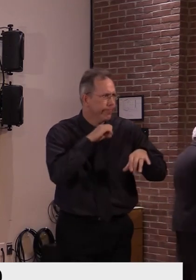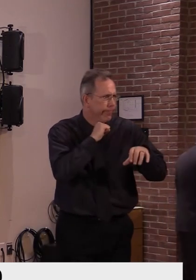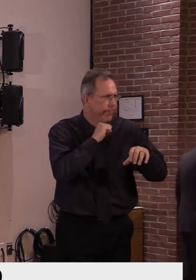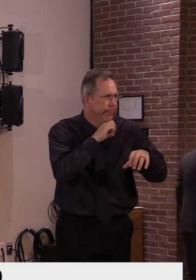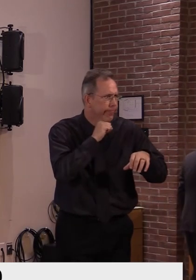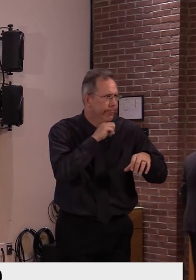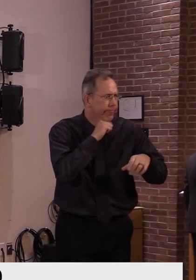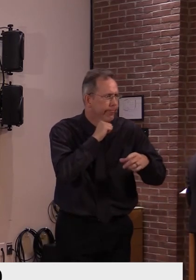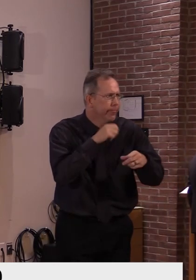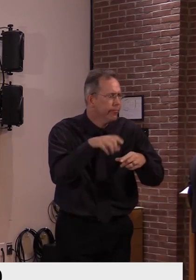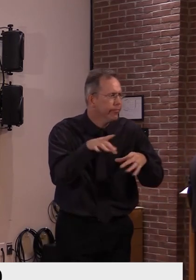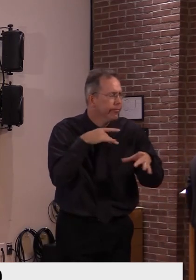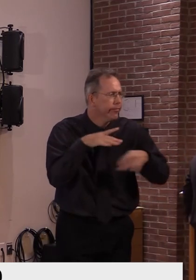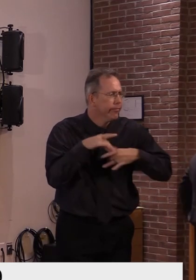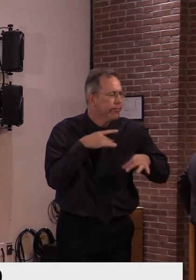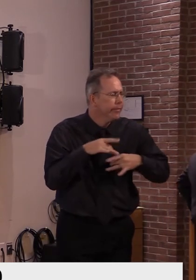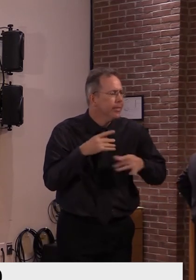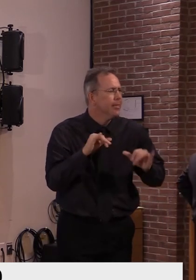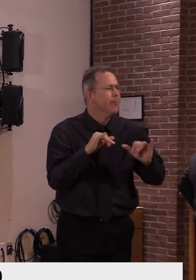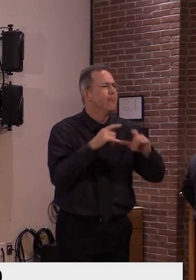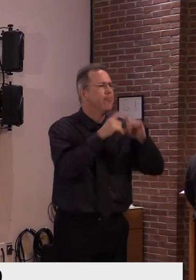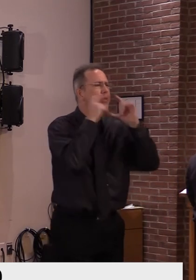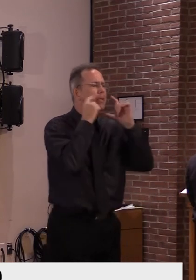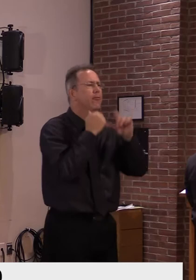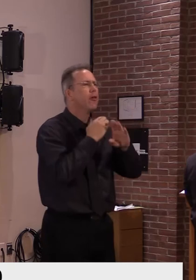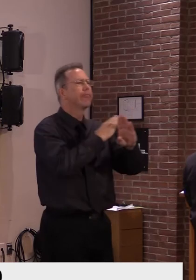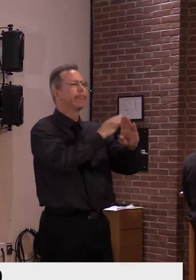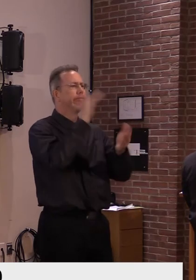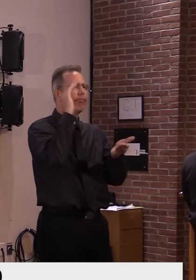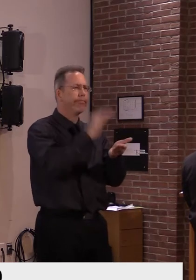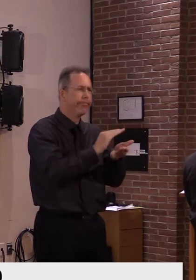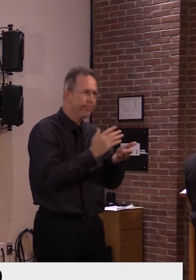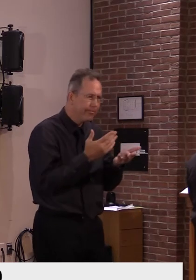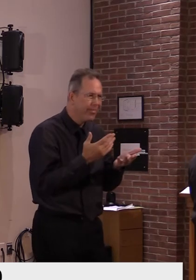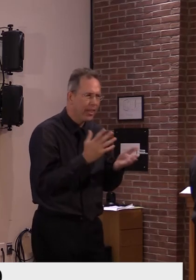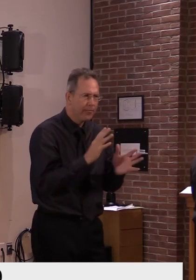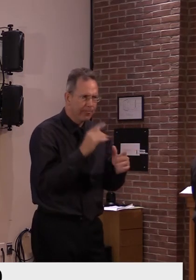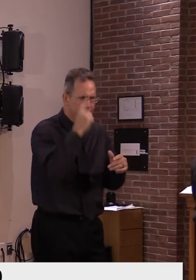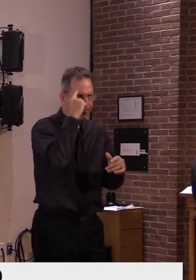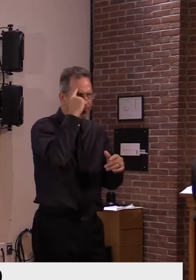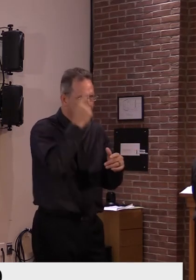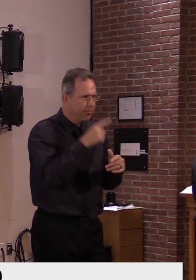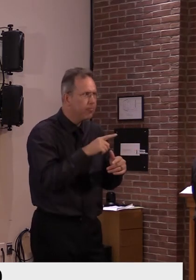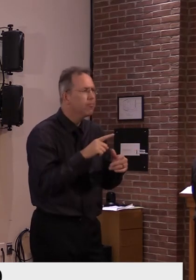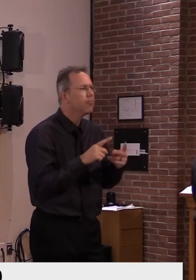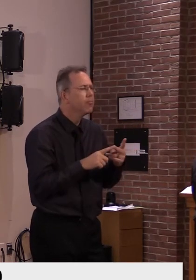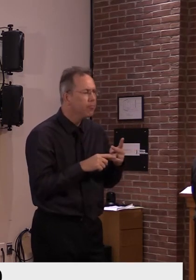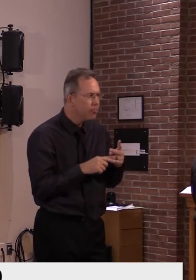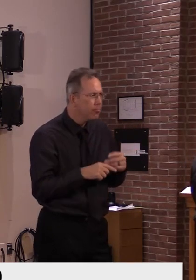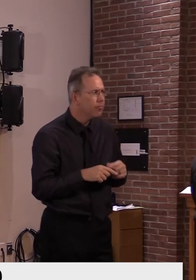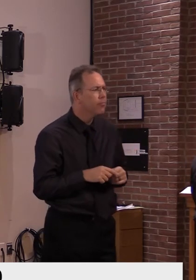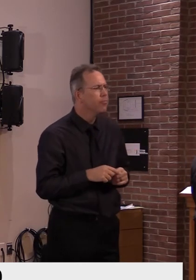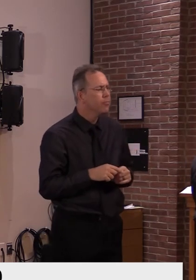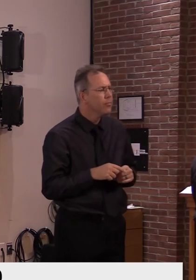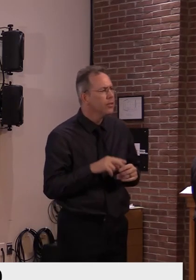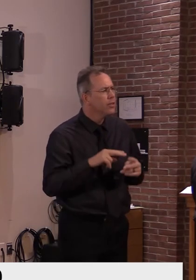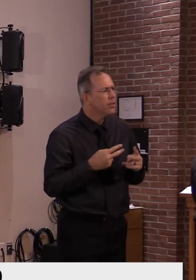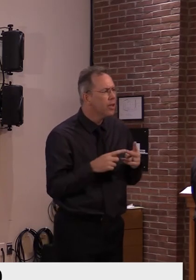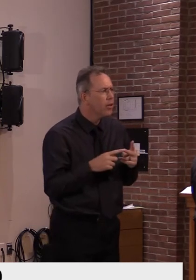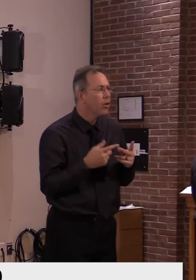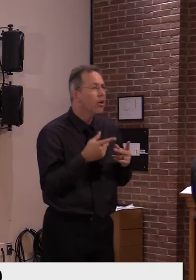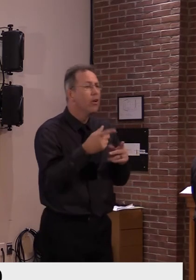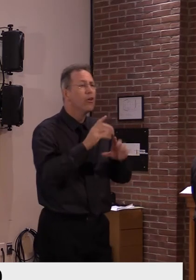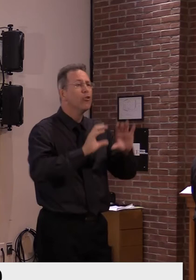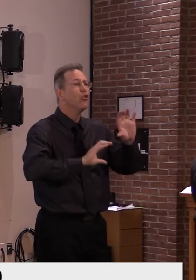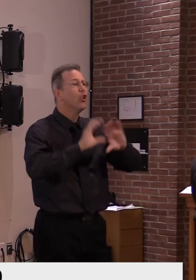there is some probably small but still real amount of aerosol transmission, not just large droplet